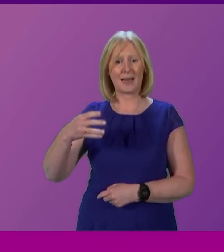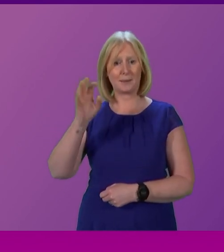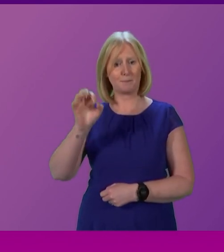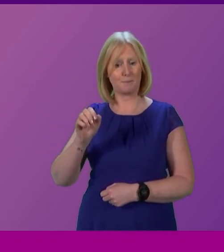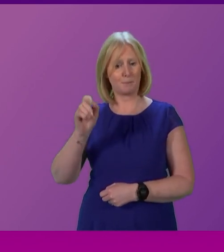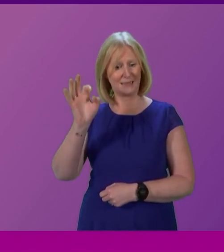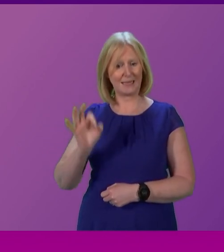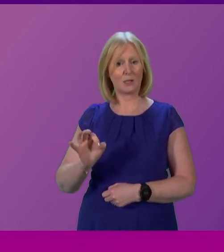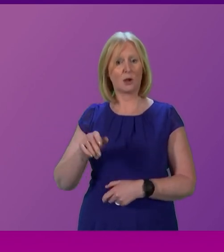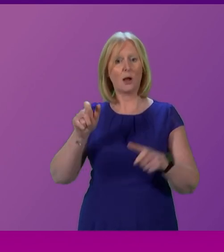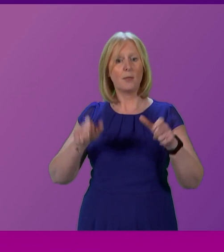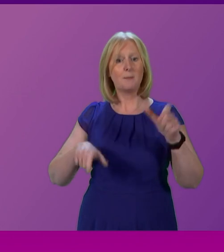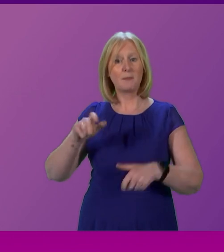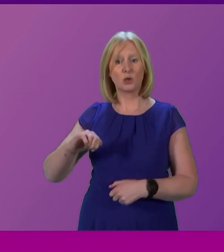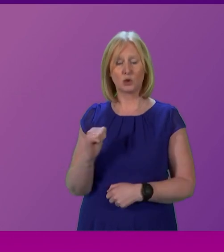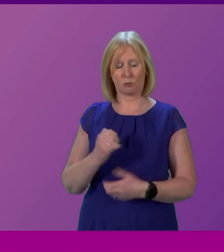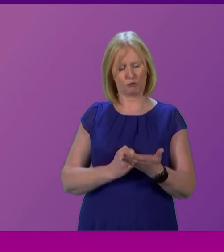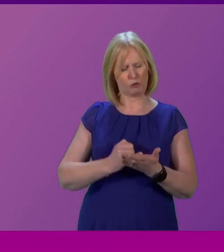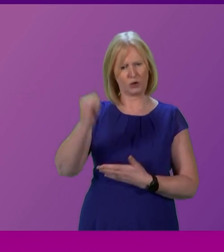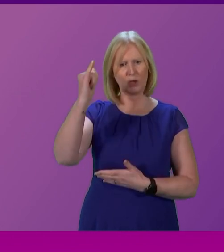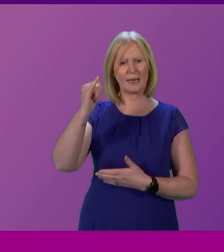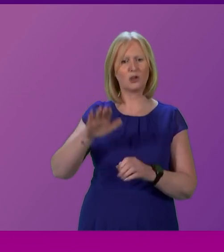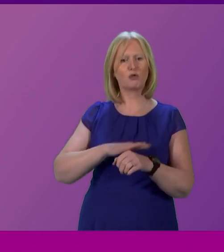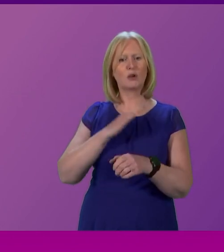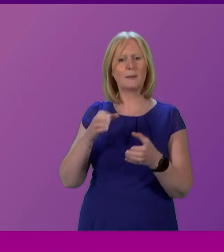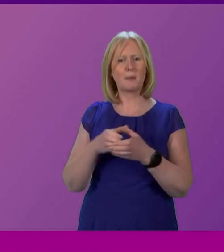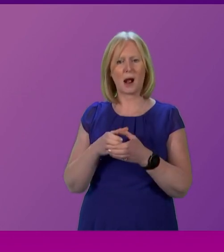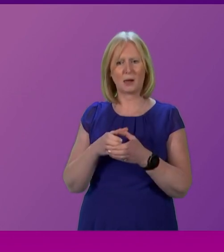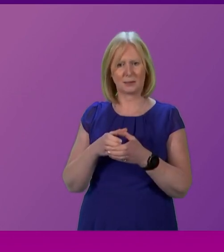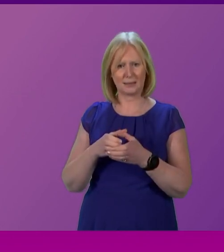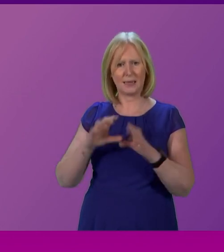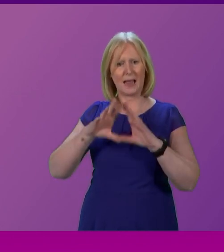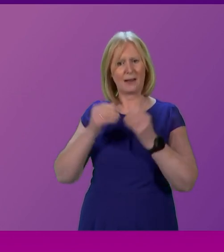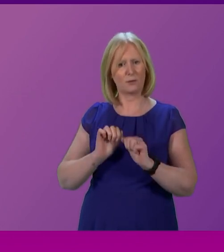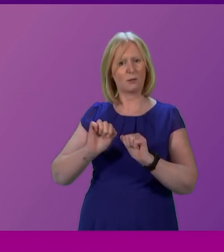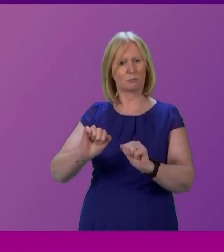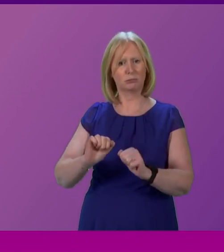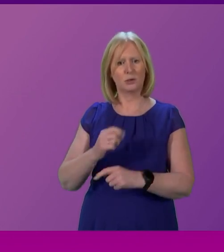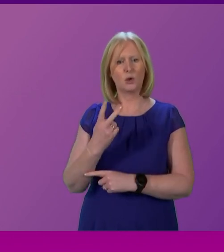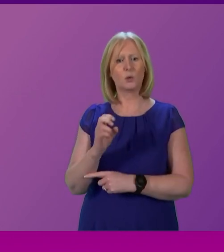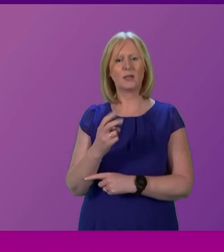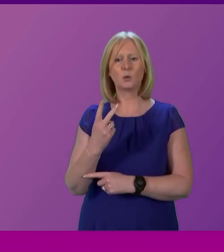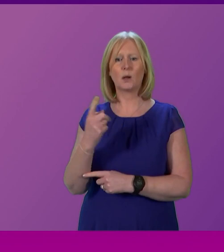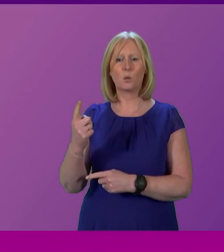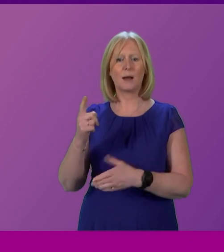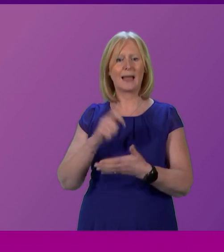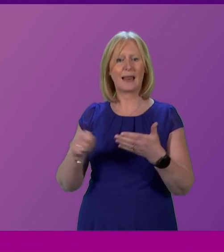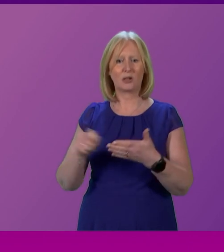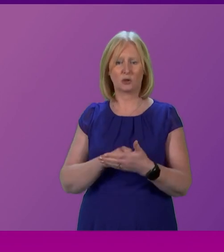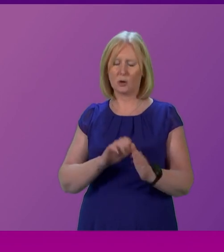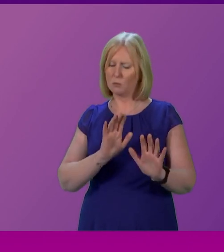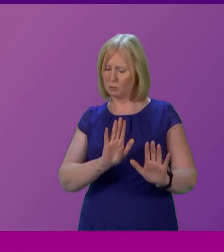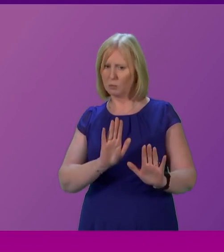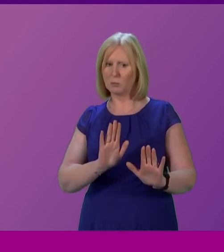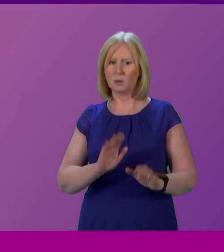people of Scotland rejected the Scottish Greens and all they stand for at the 2021 election. It was even, I will in a